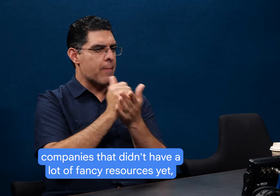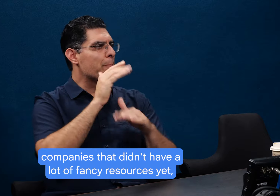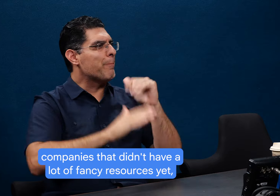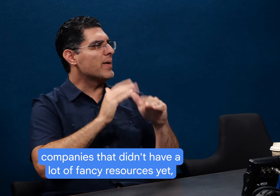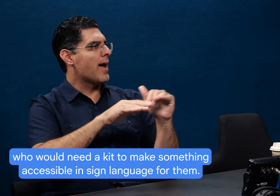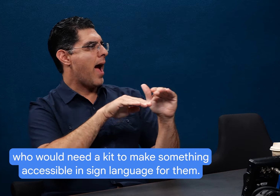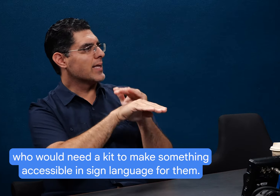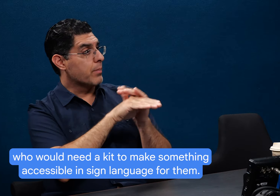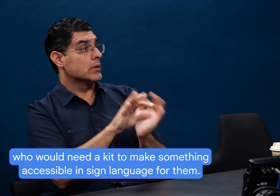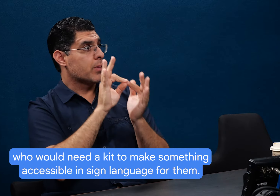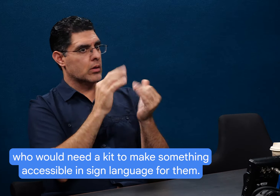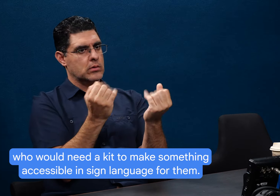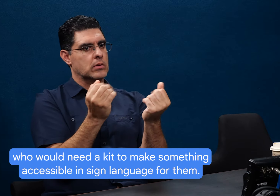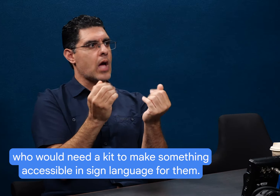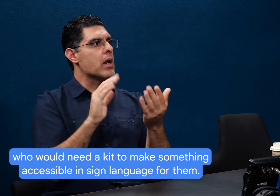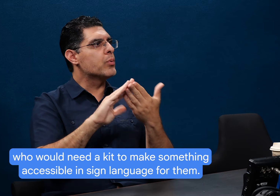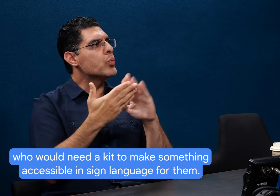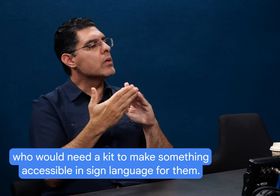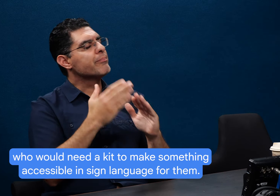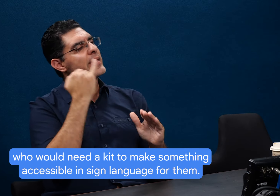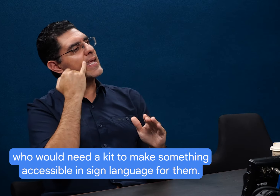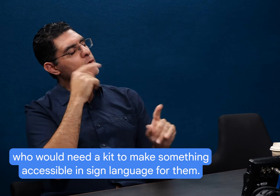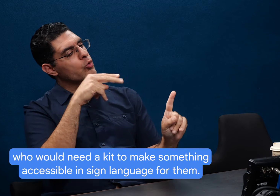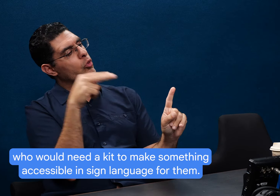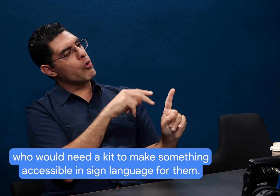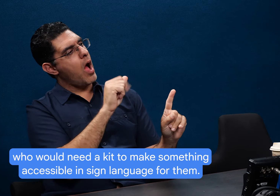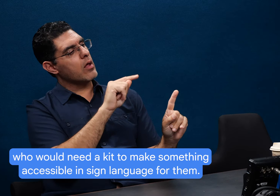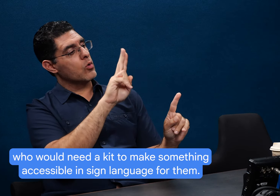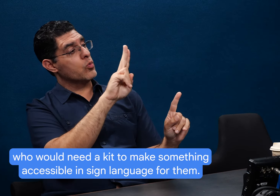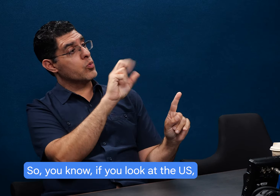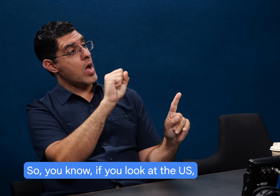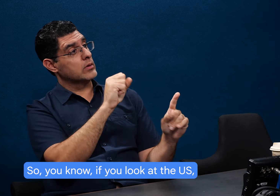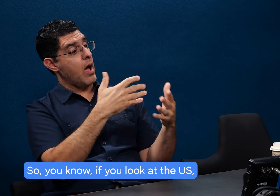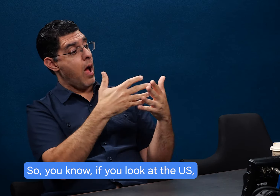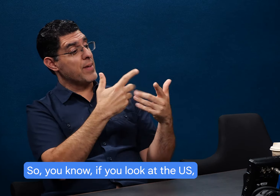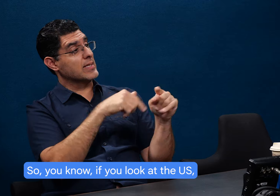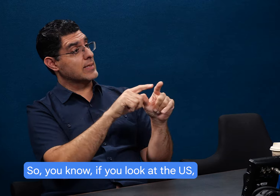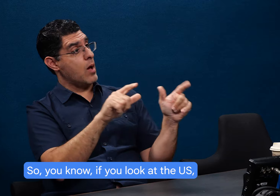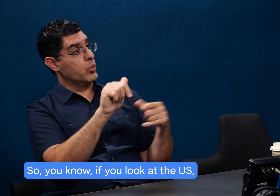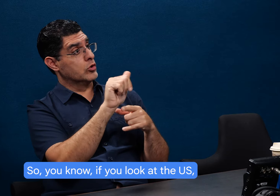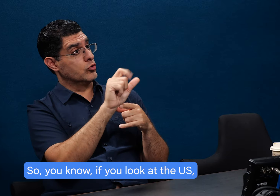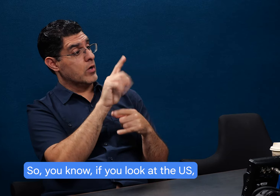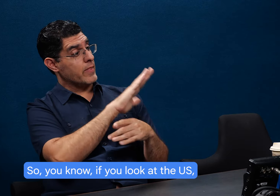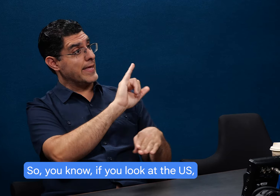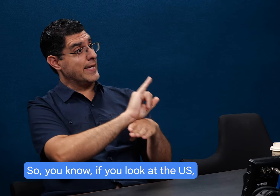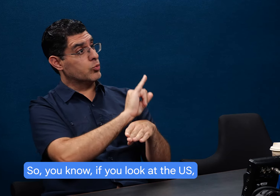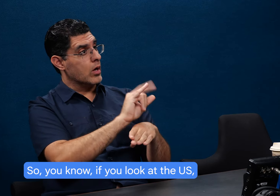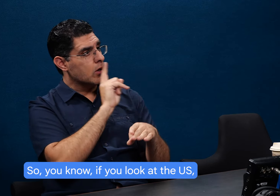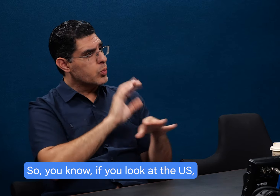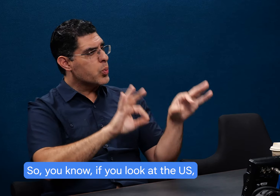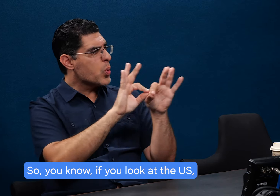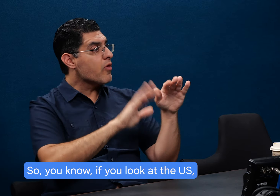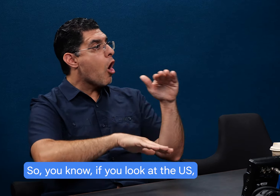of fancy resources yet who would need a kit to make something accessible in sign language for them. So, you know, if you look at the U.S., uh,